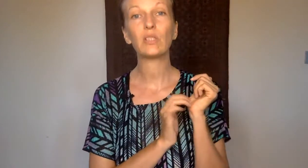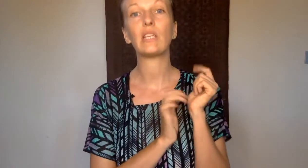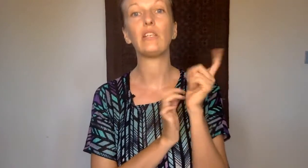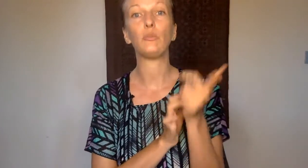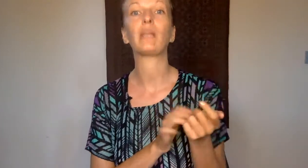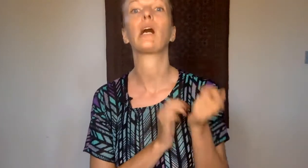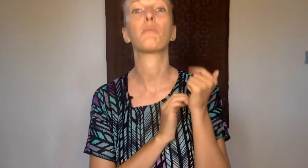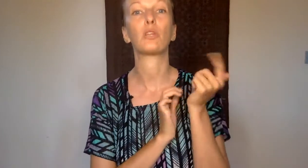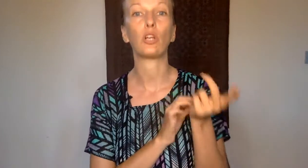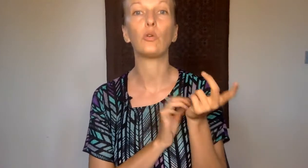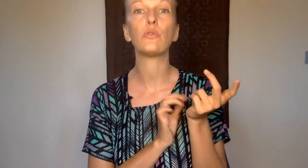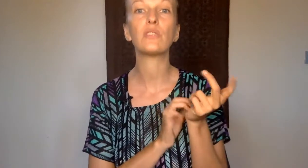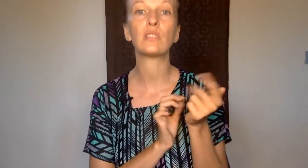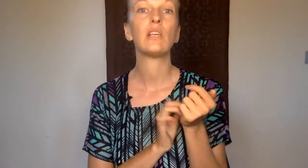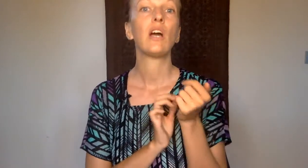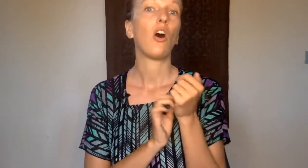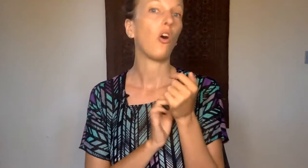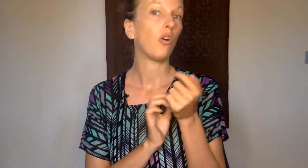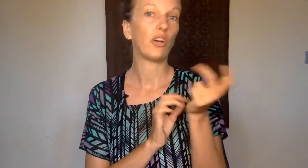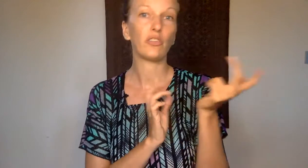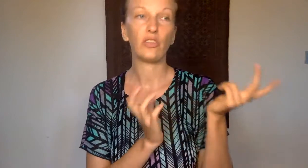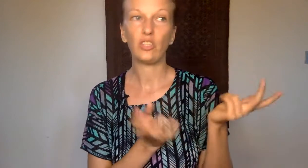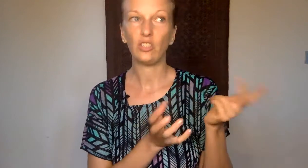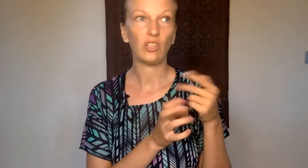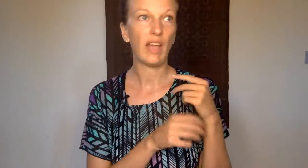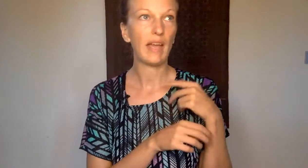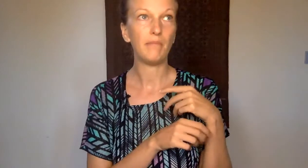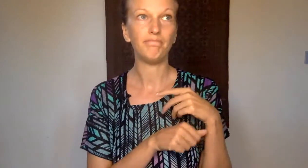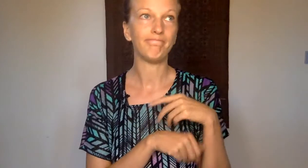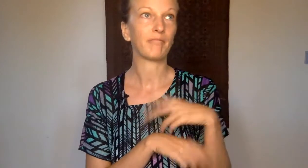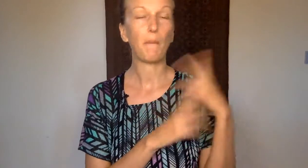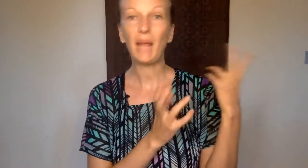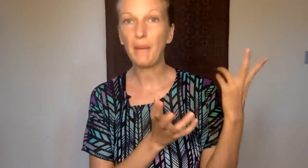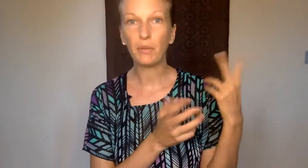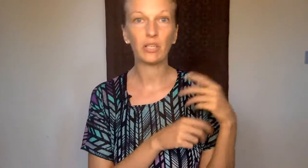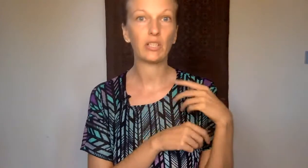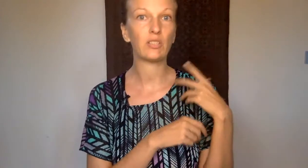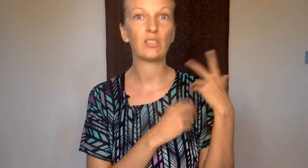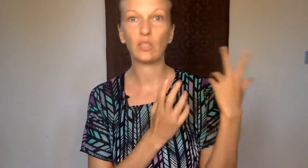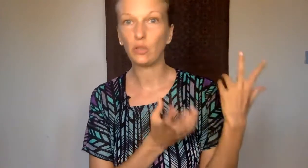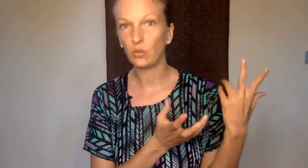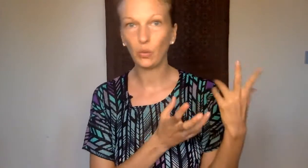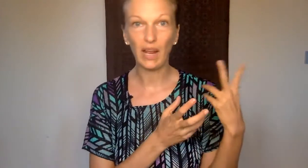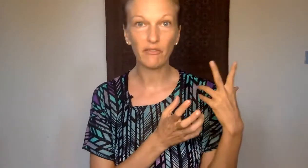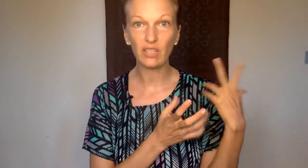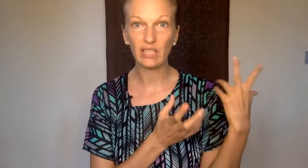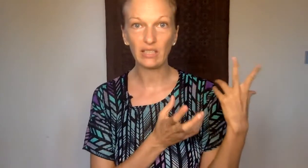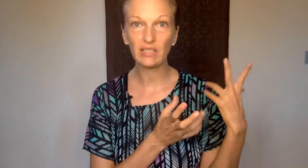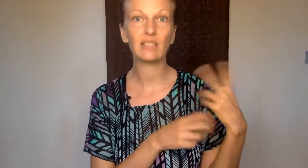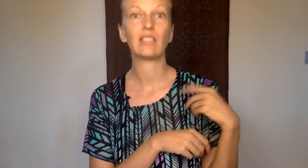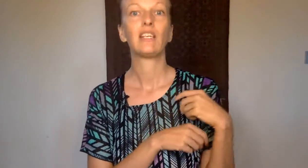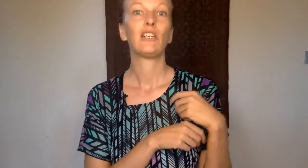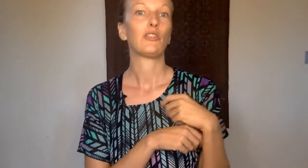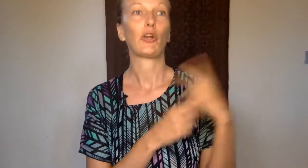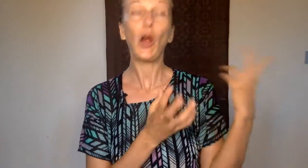and you pick up the clothes or the papers, whatever it is. Your car